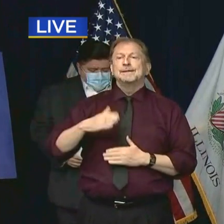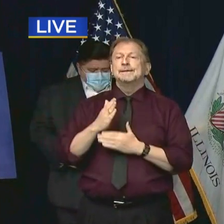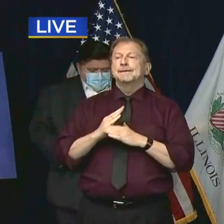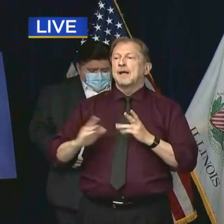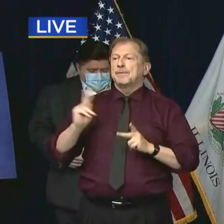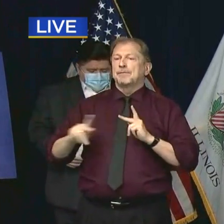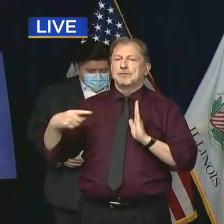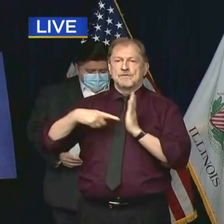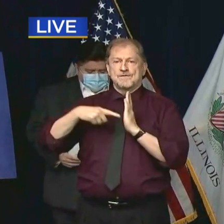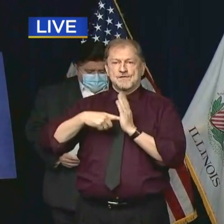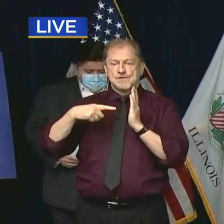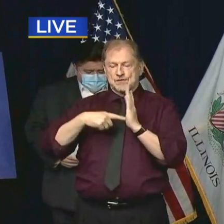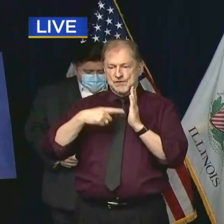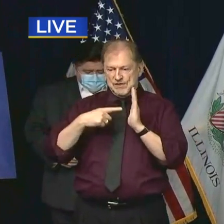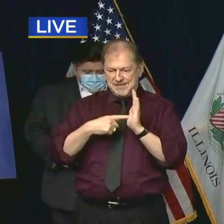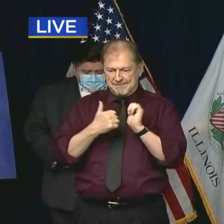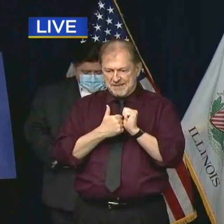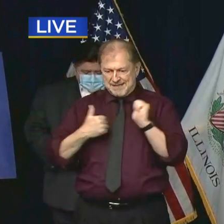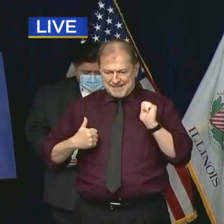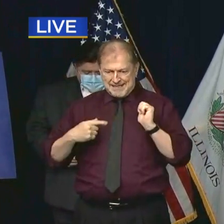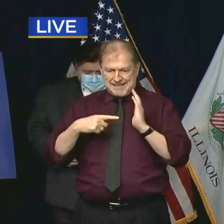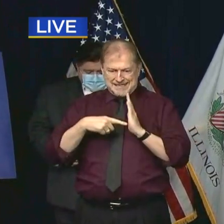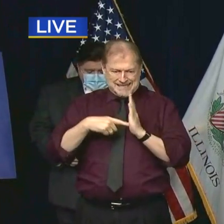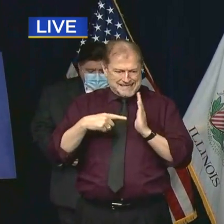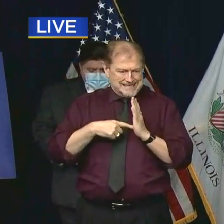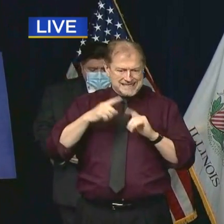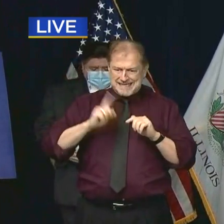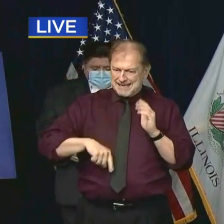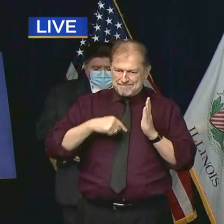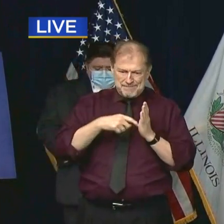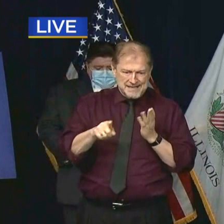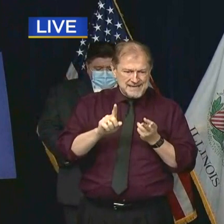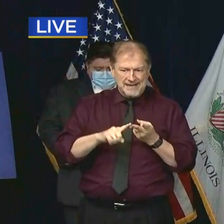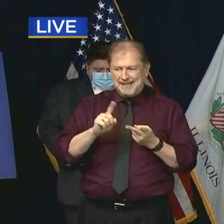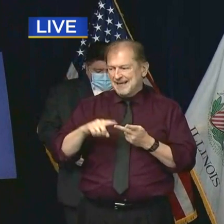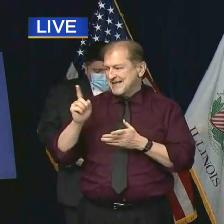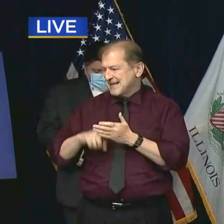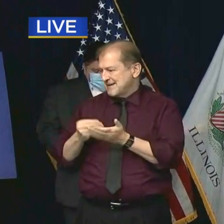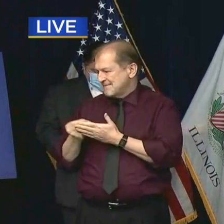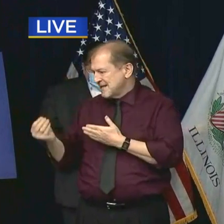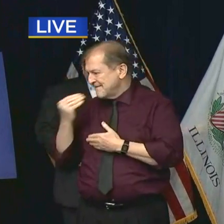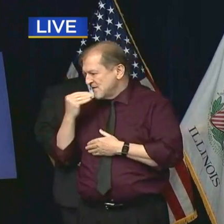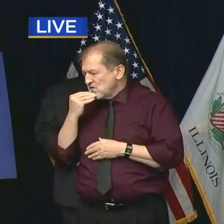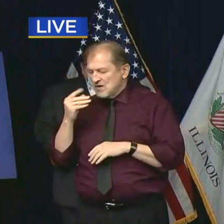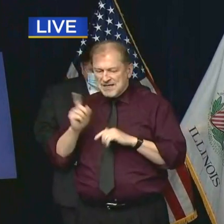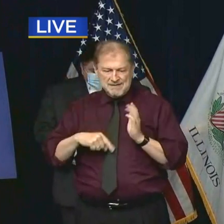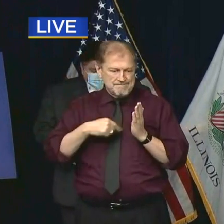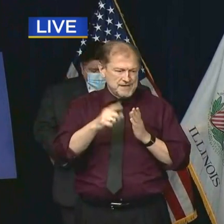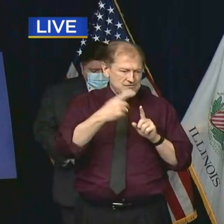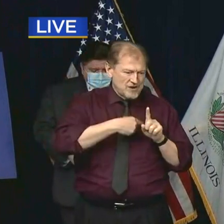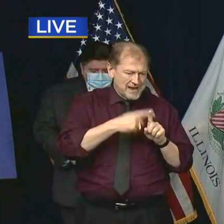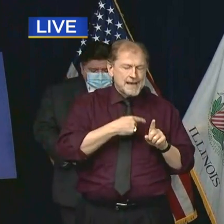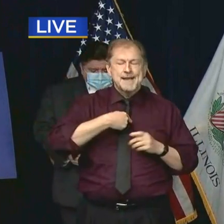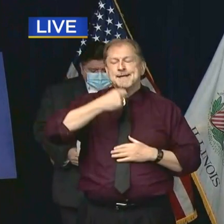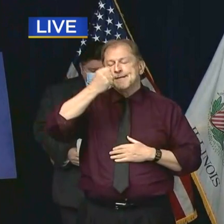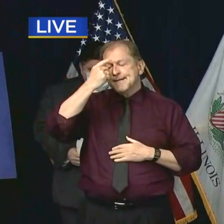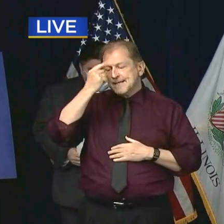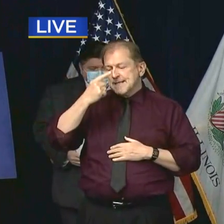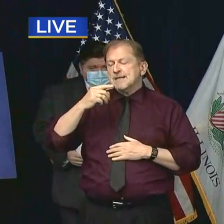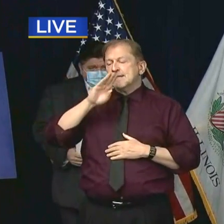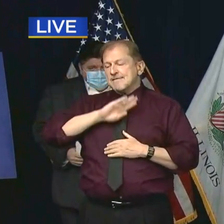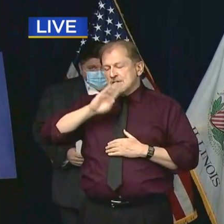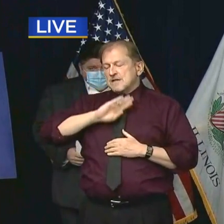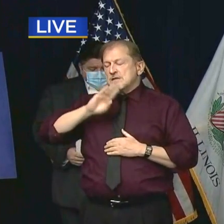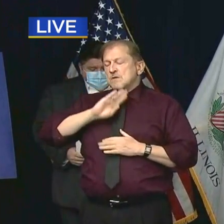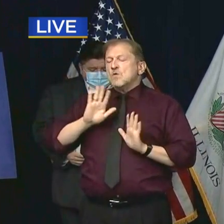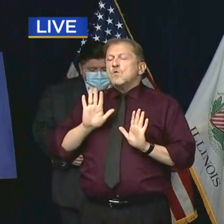pay their bills and they cannot provide for their families. And that's extremely distressing. And I understand that this is